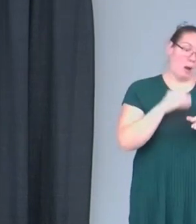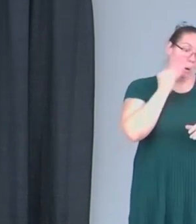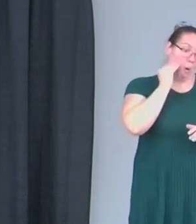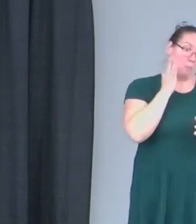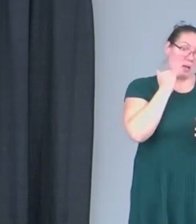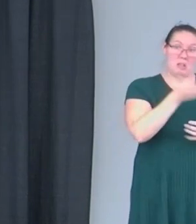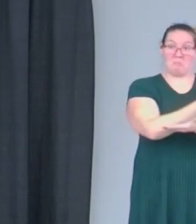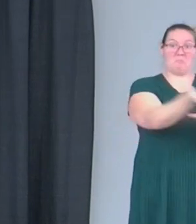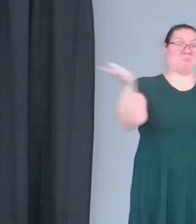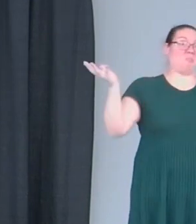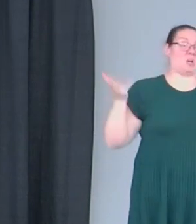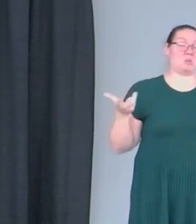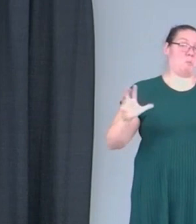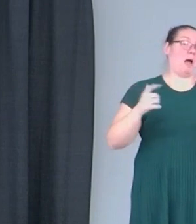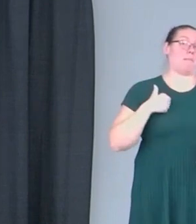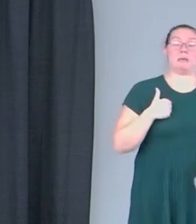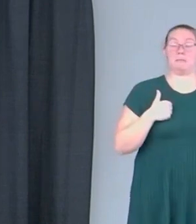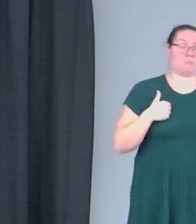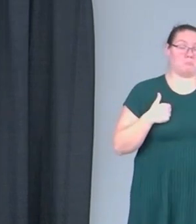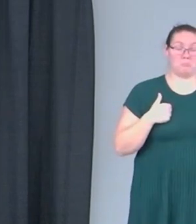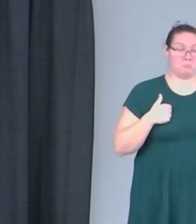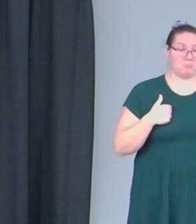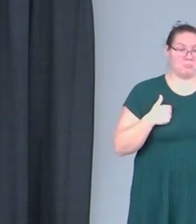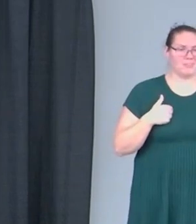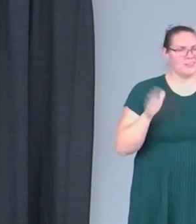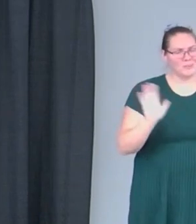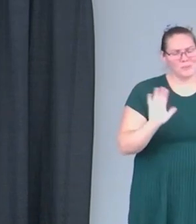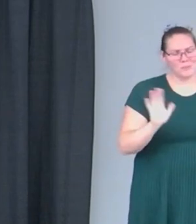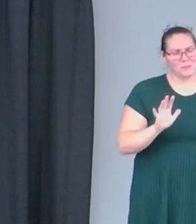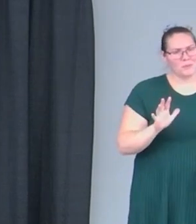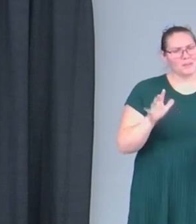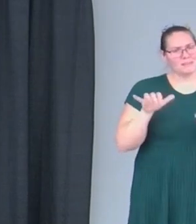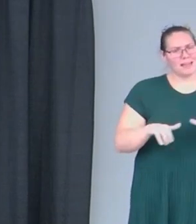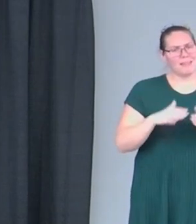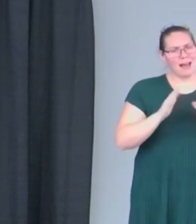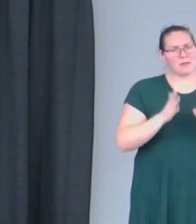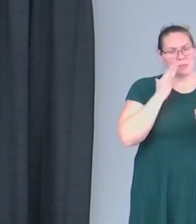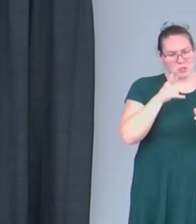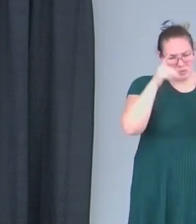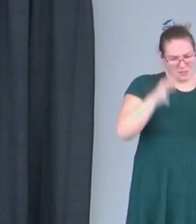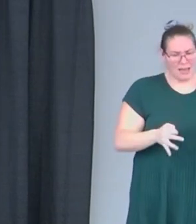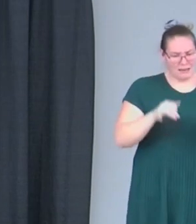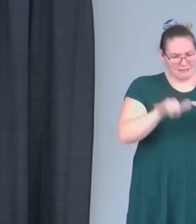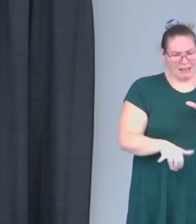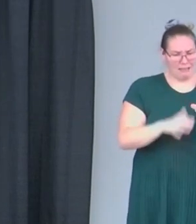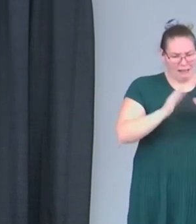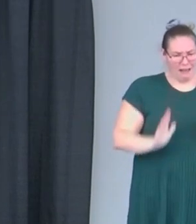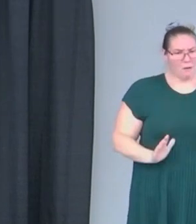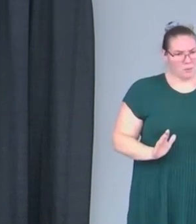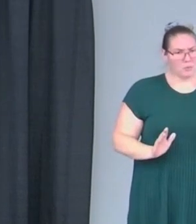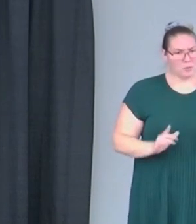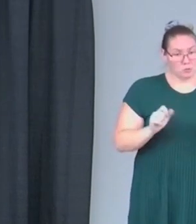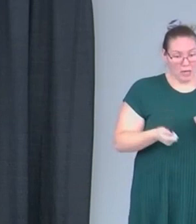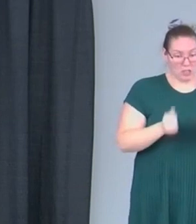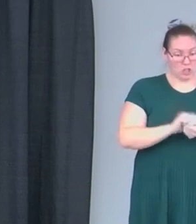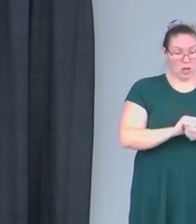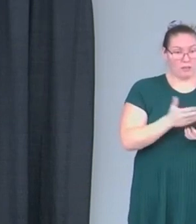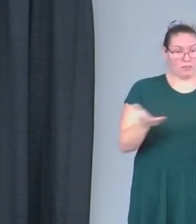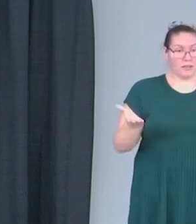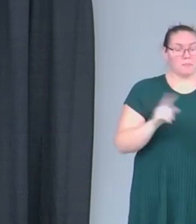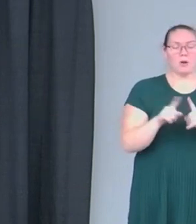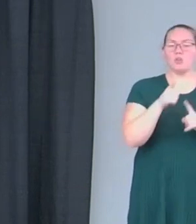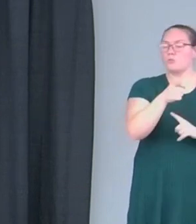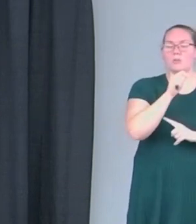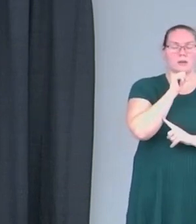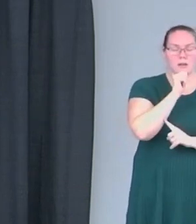all of them don't want me out there. No, you're staying in house because you're staying in the house. You can change things, but